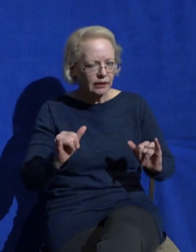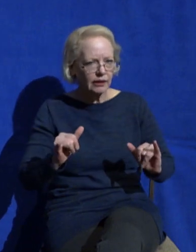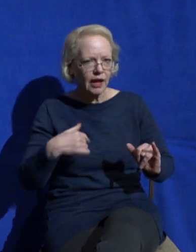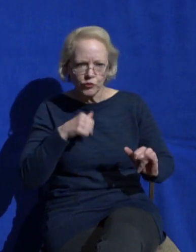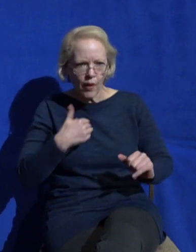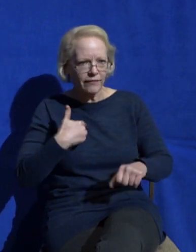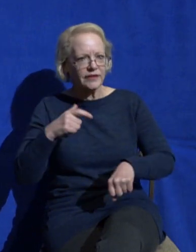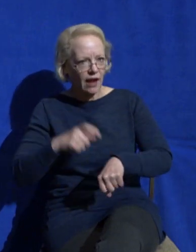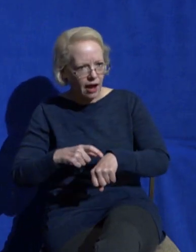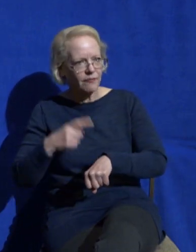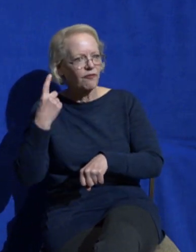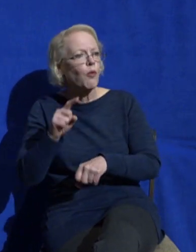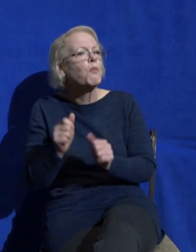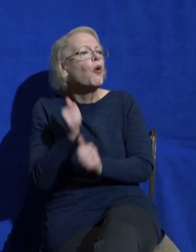really matters to you.